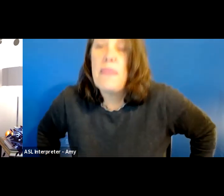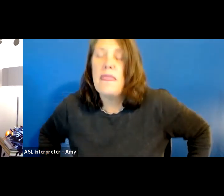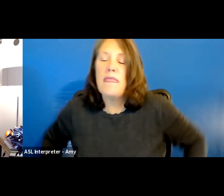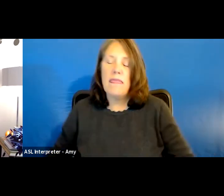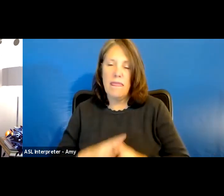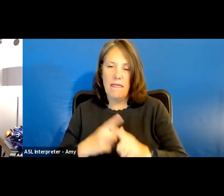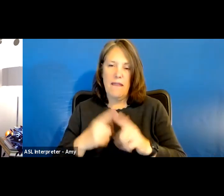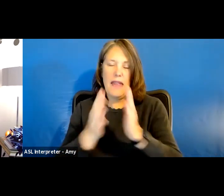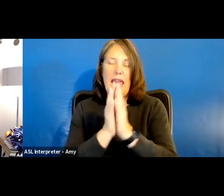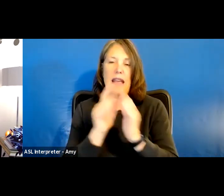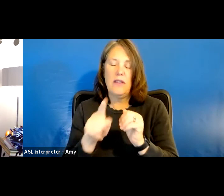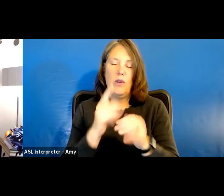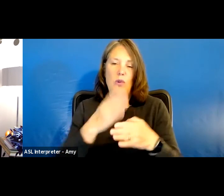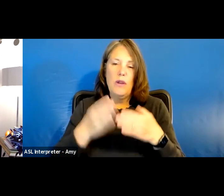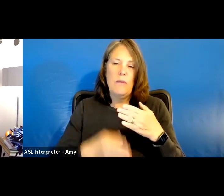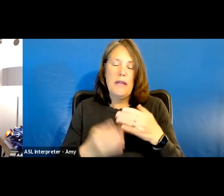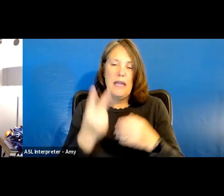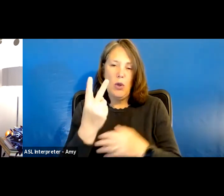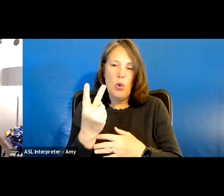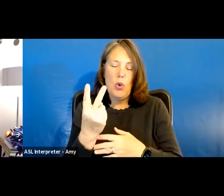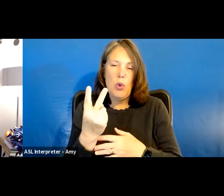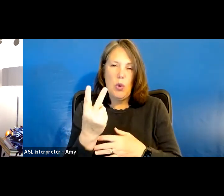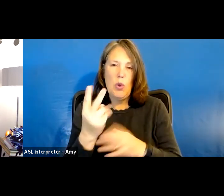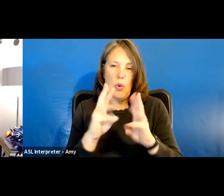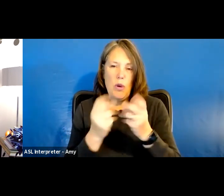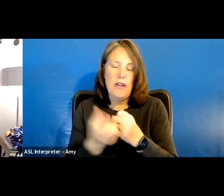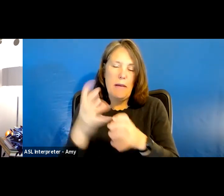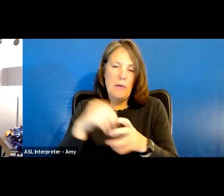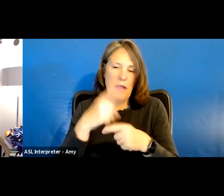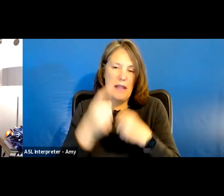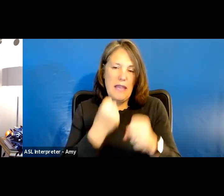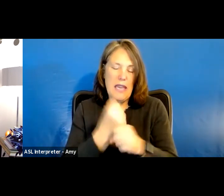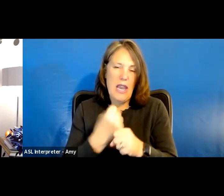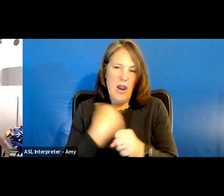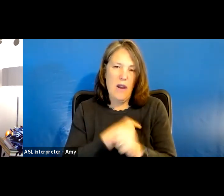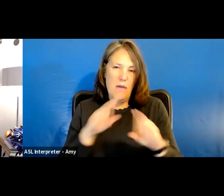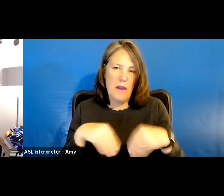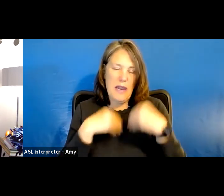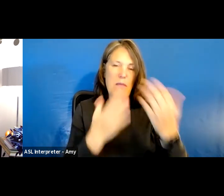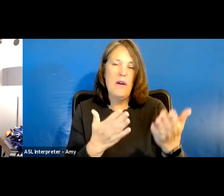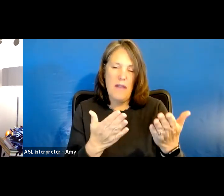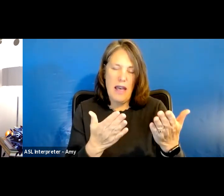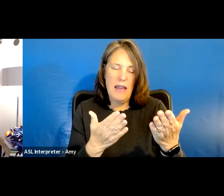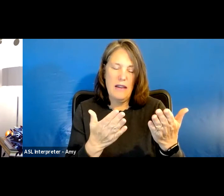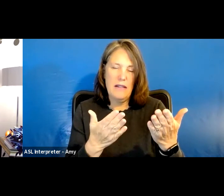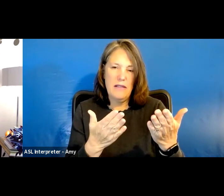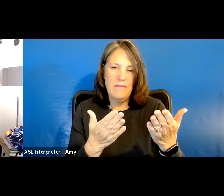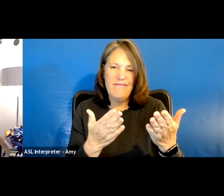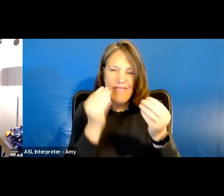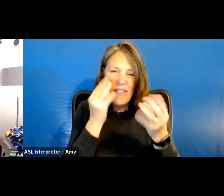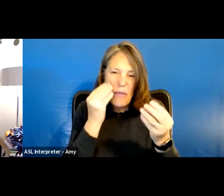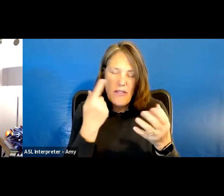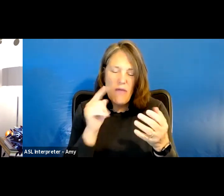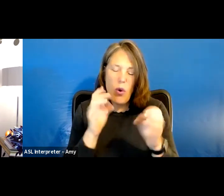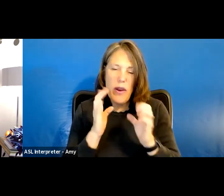two workshops of living well in the community within the year. And we provide incentives for your consumers. So if that's of